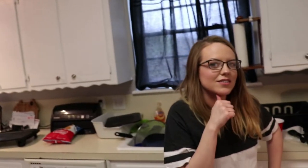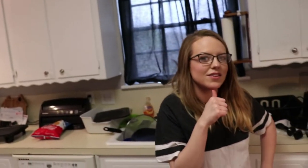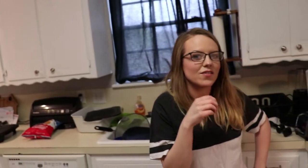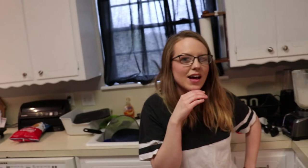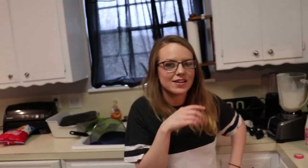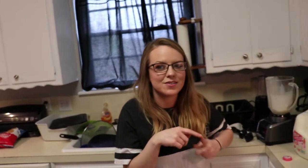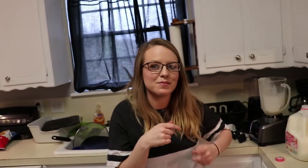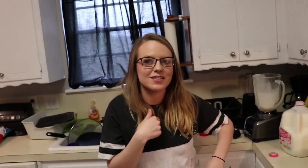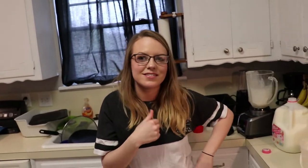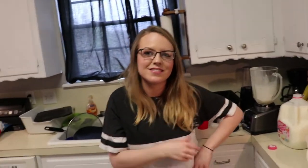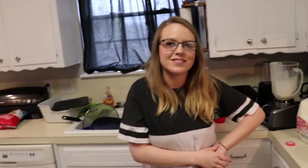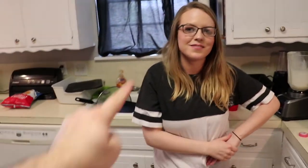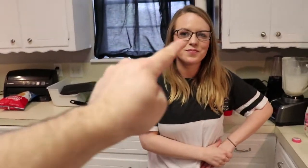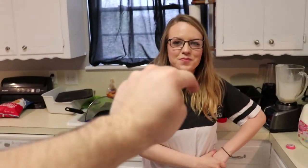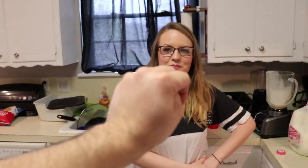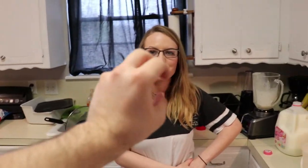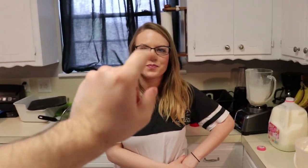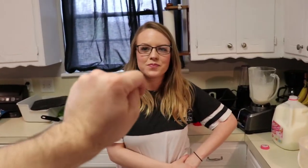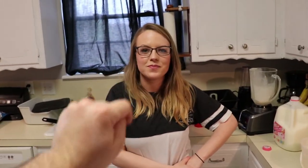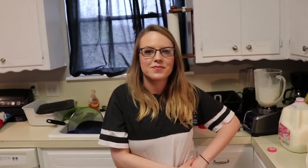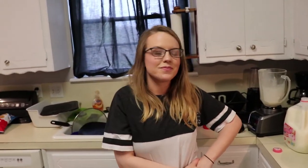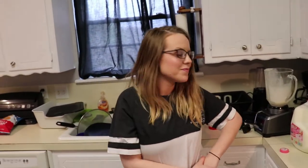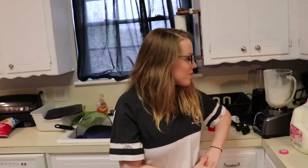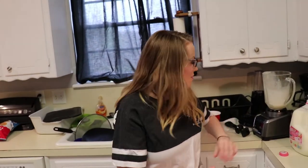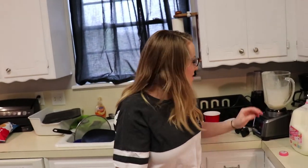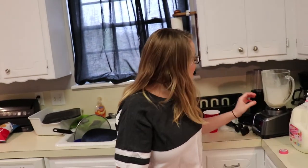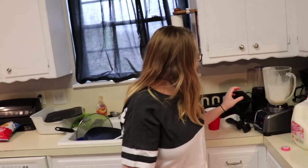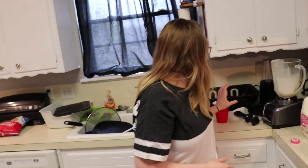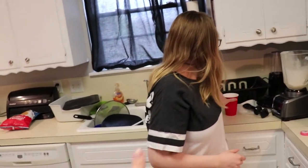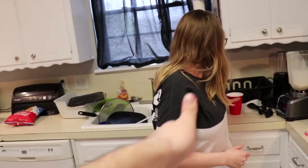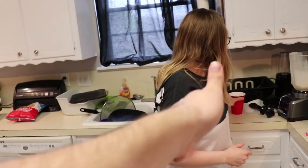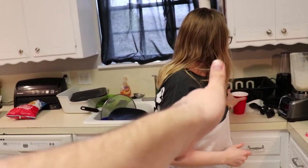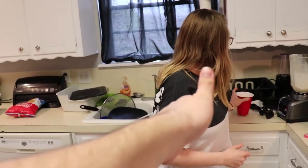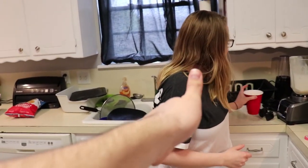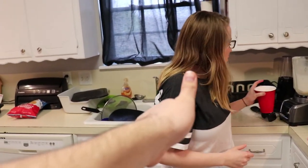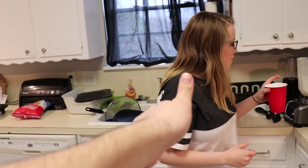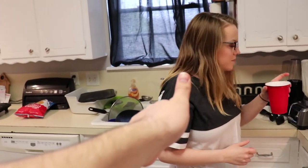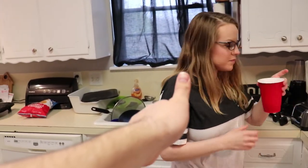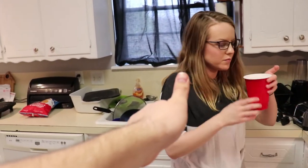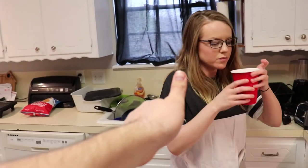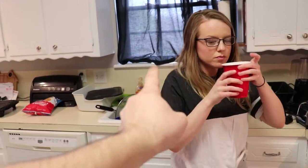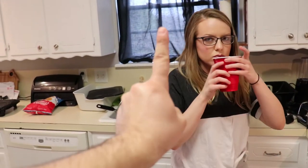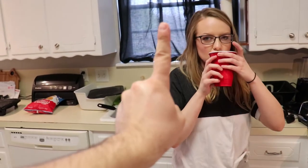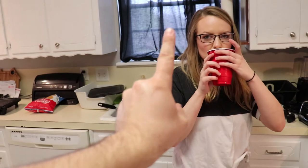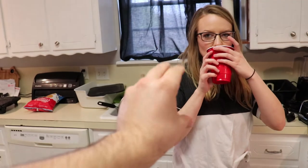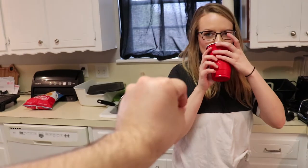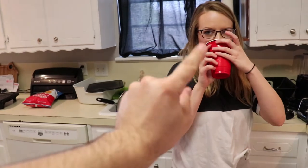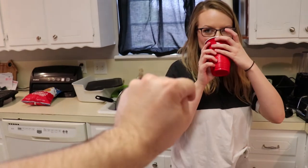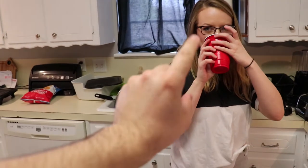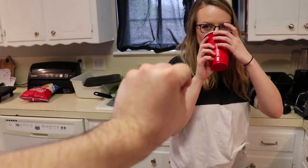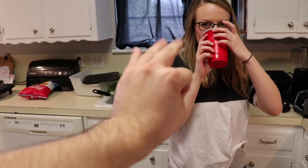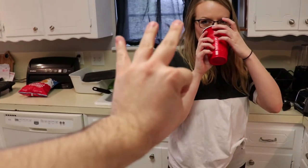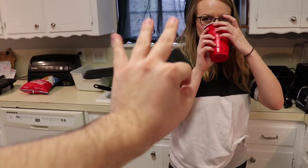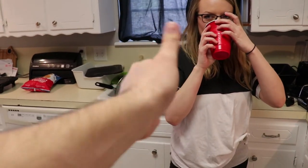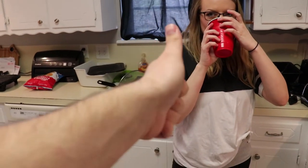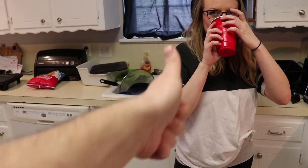don't lie to me i'm not that's good one out of ten